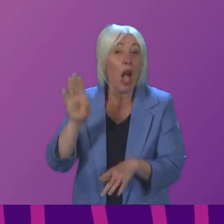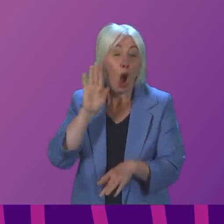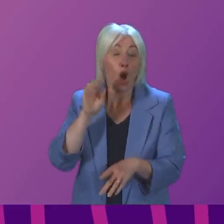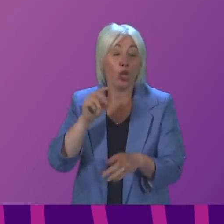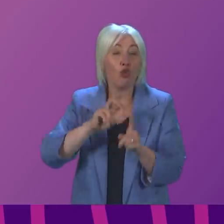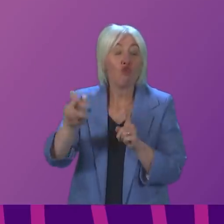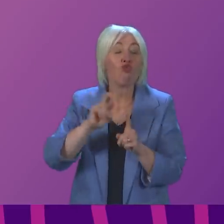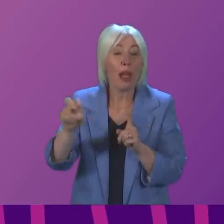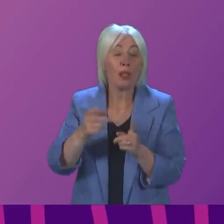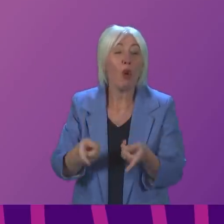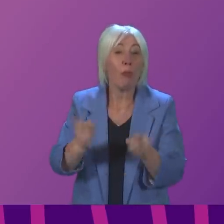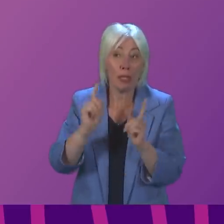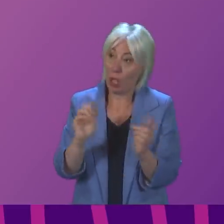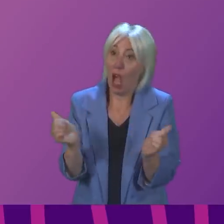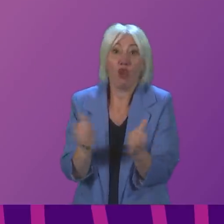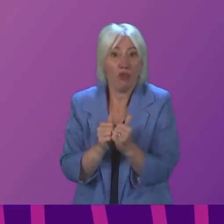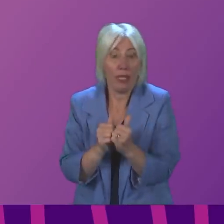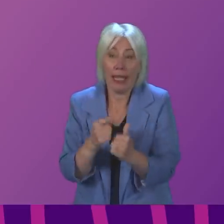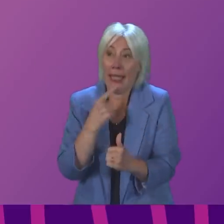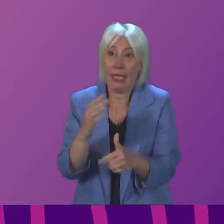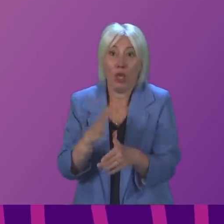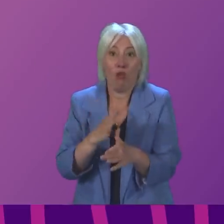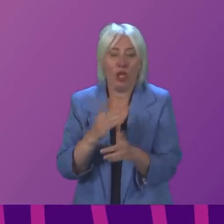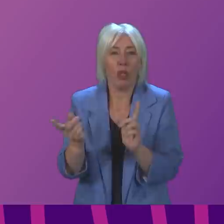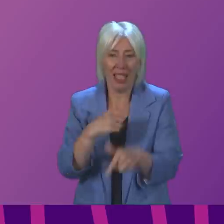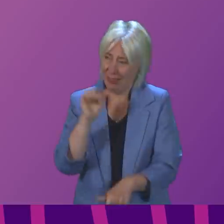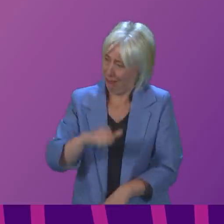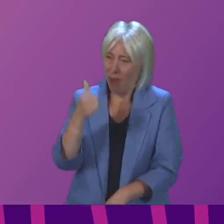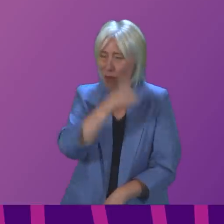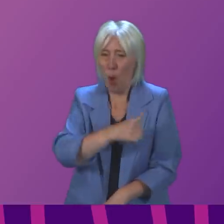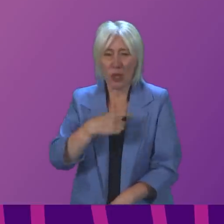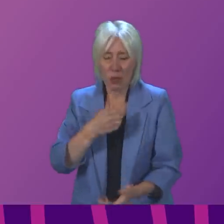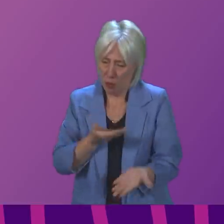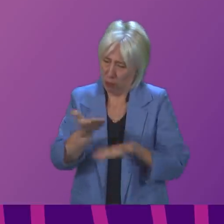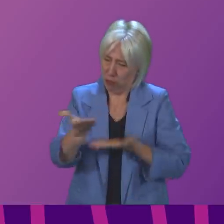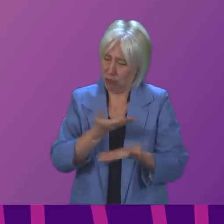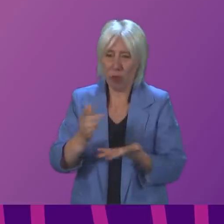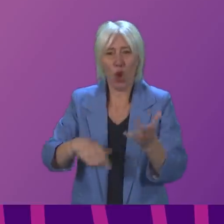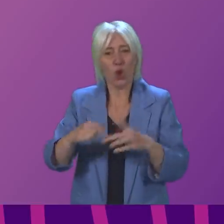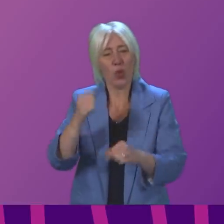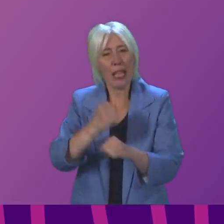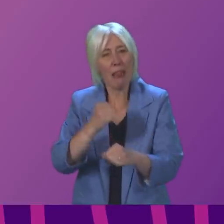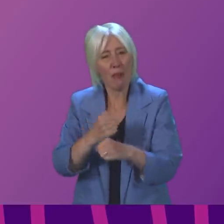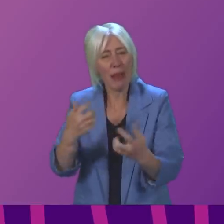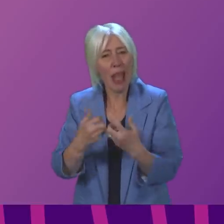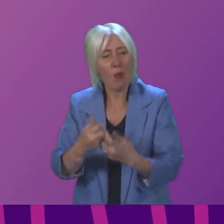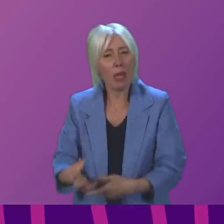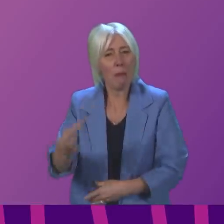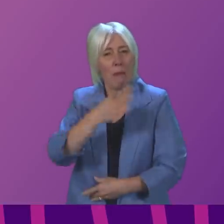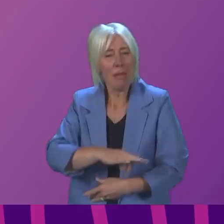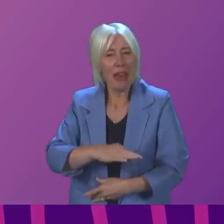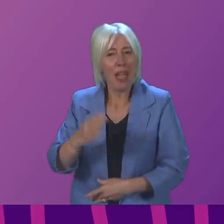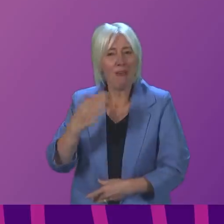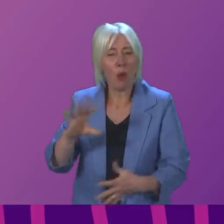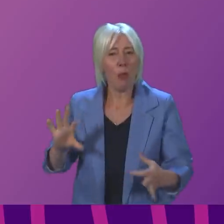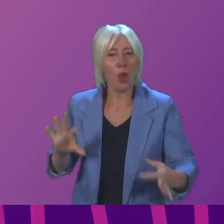and agree entirely. I said in my original answer, of course, we will discuss with the UK government how we get benefit from the